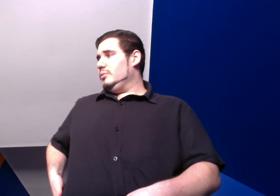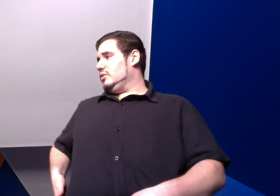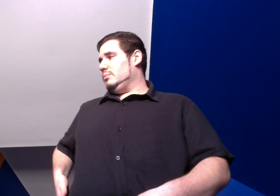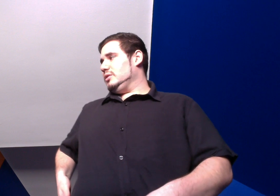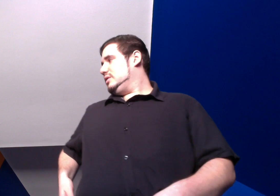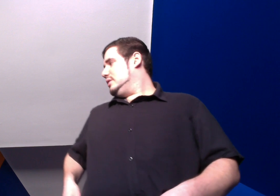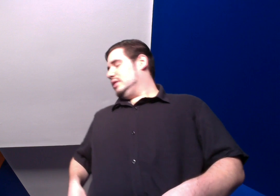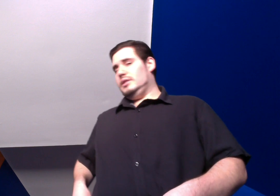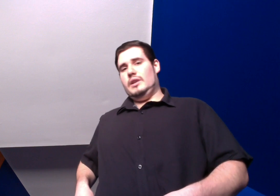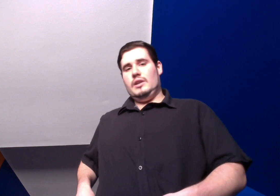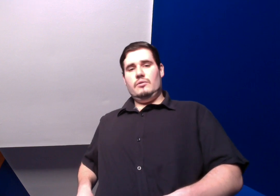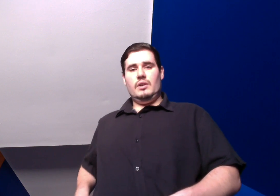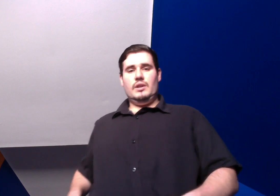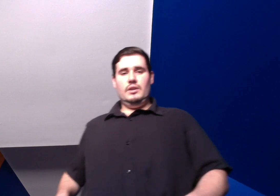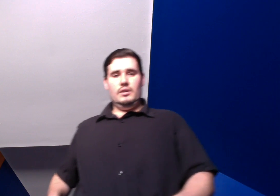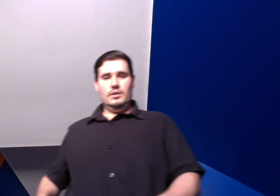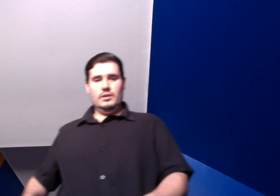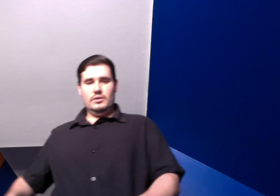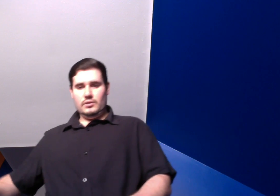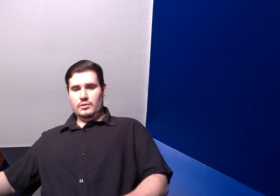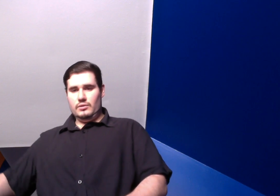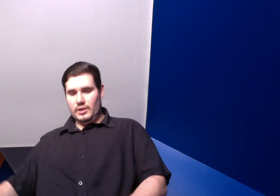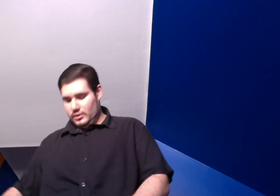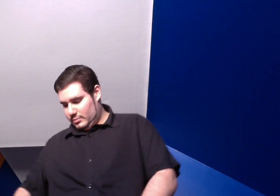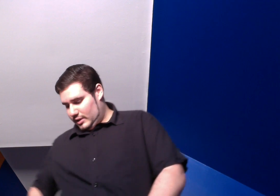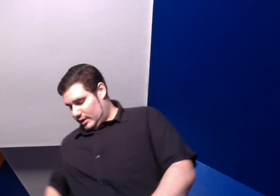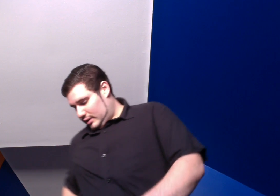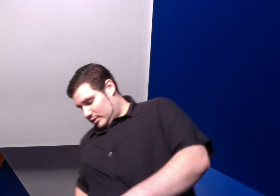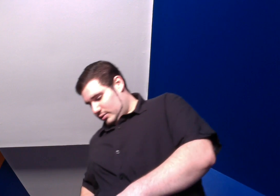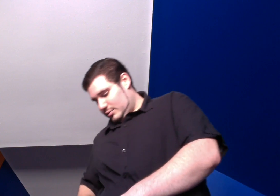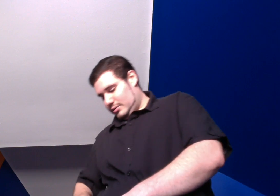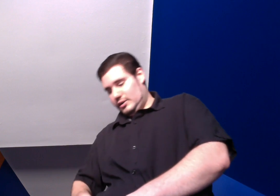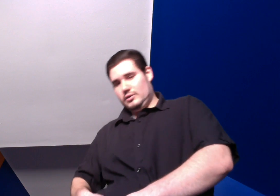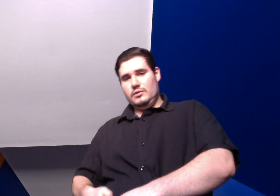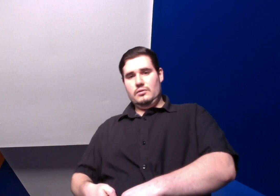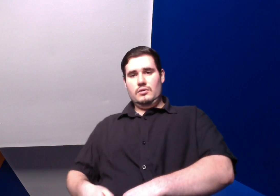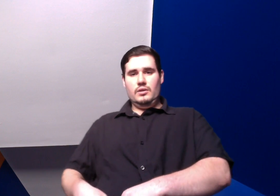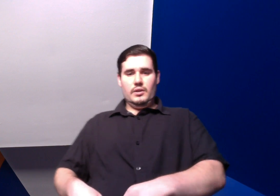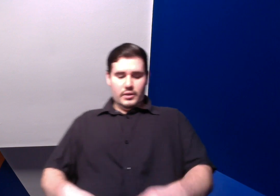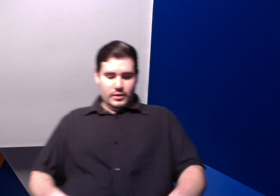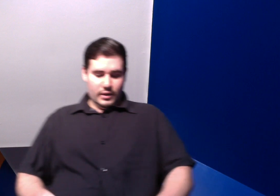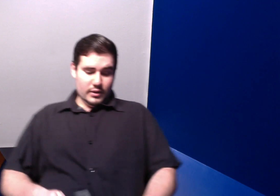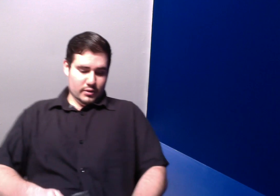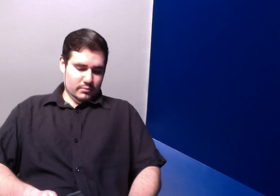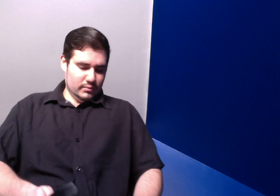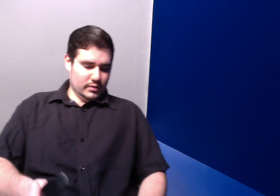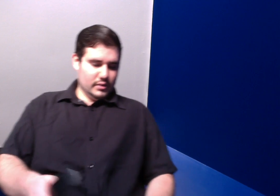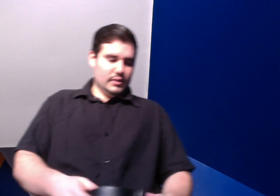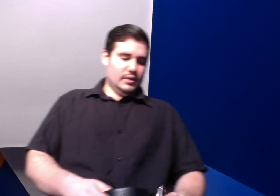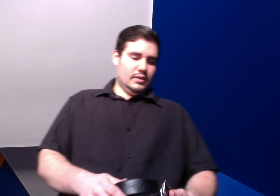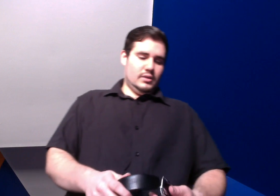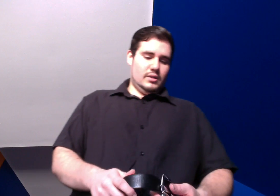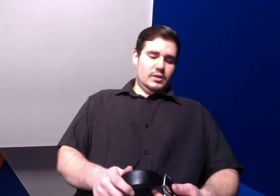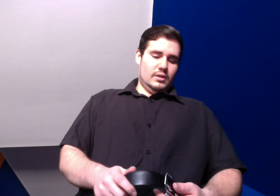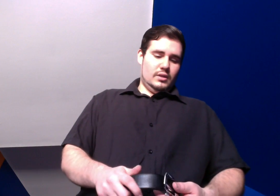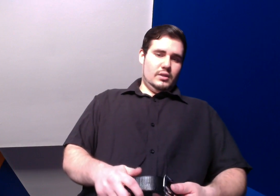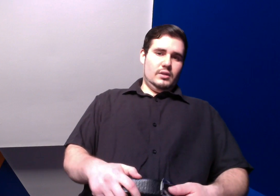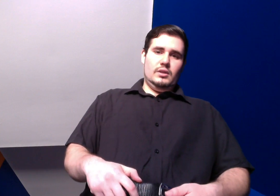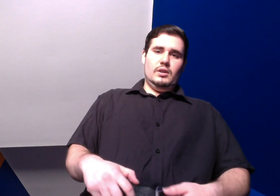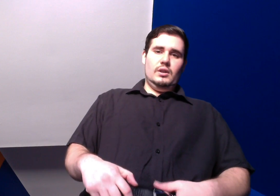is almost done getting ready so you guys should be getting that tour pretty soon I hope and yeah